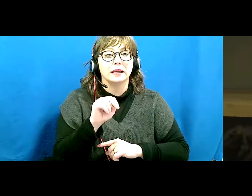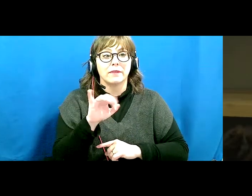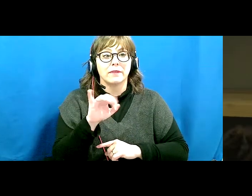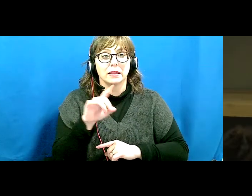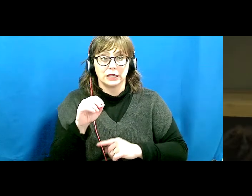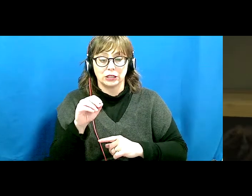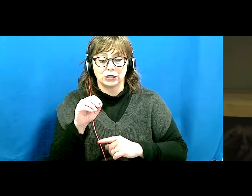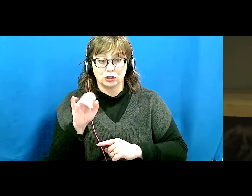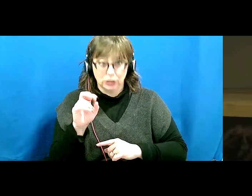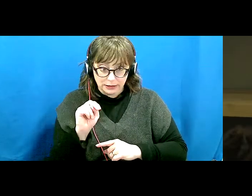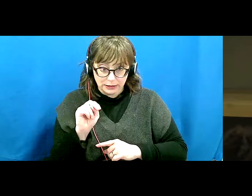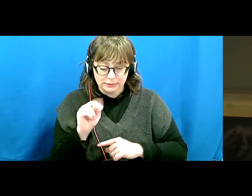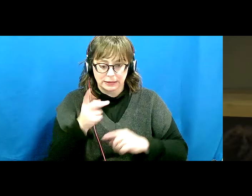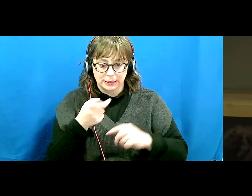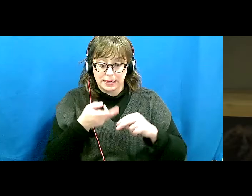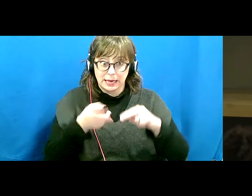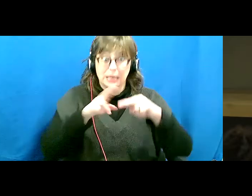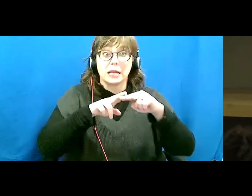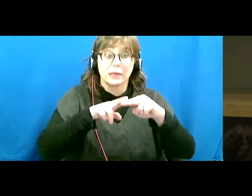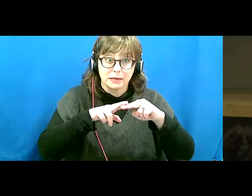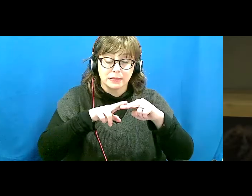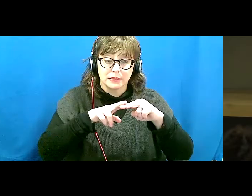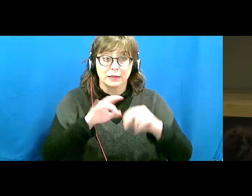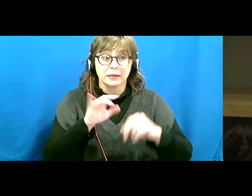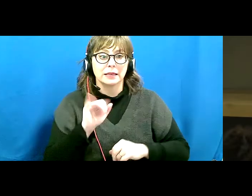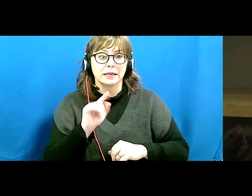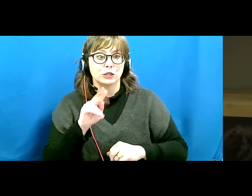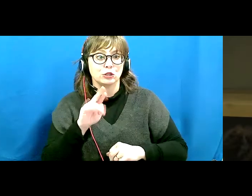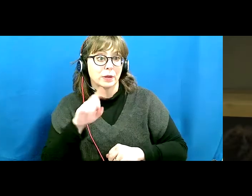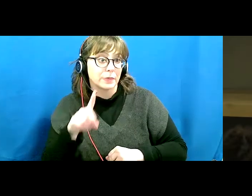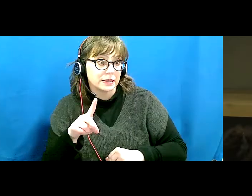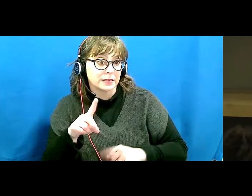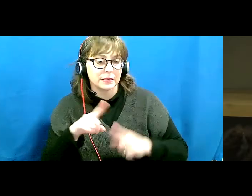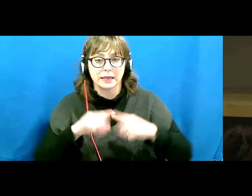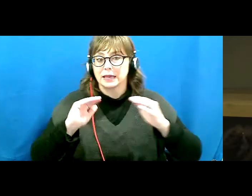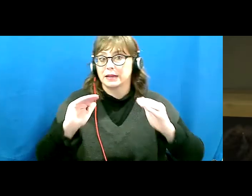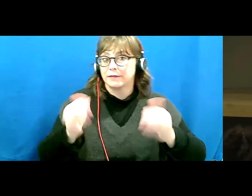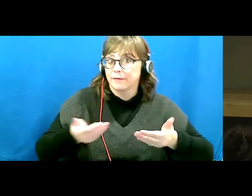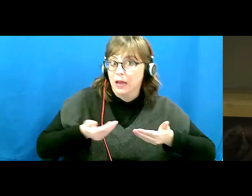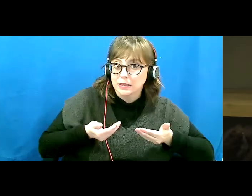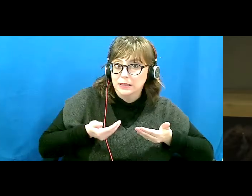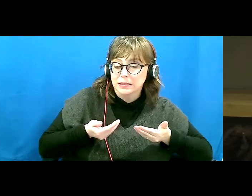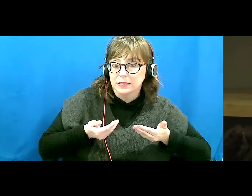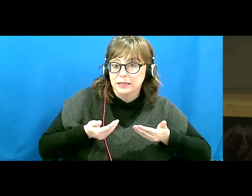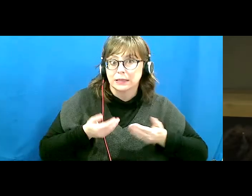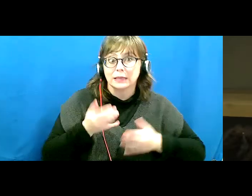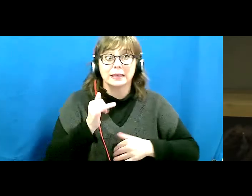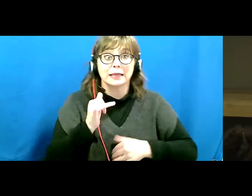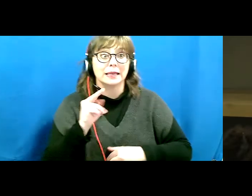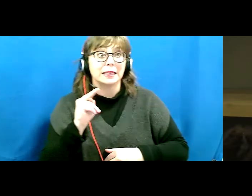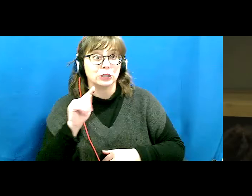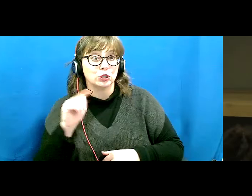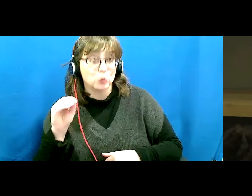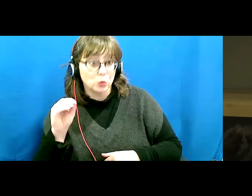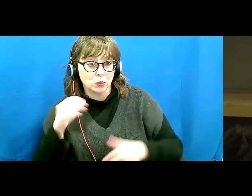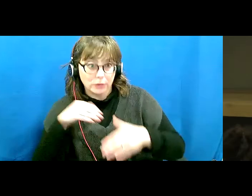Increase. Intrepid. Invite. Into my world.